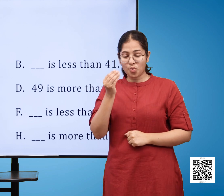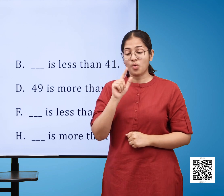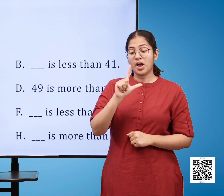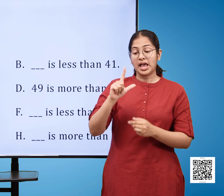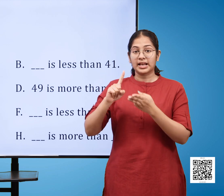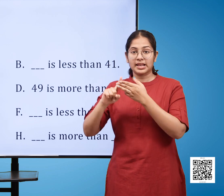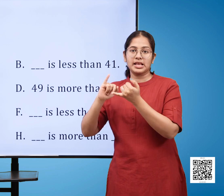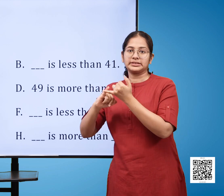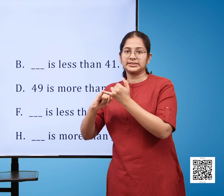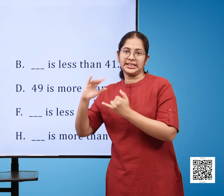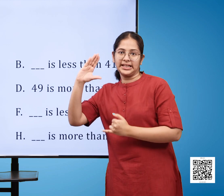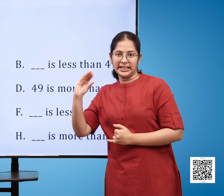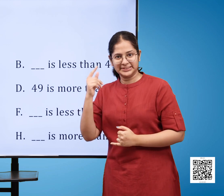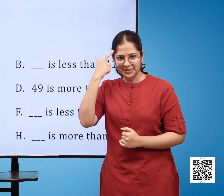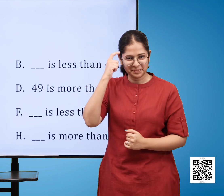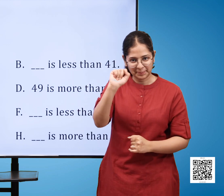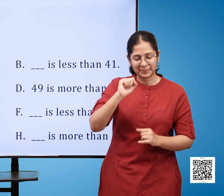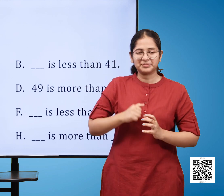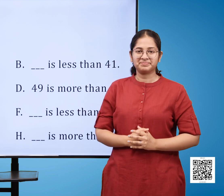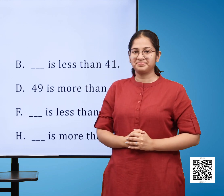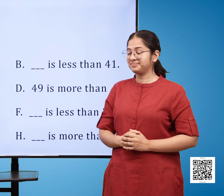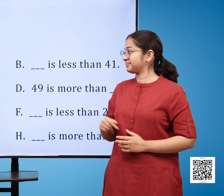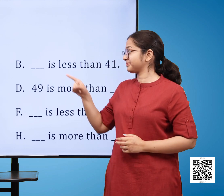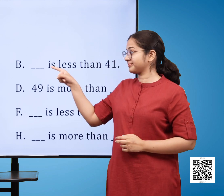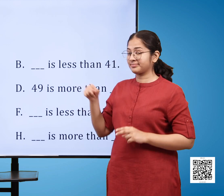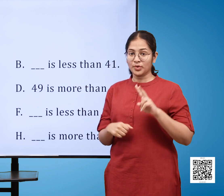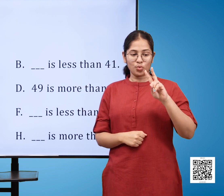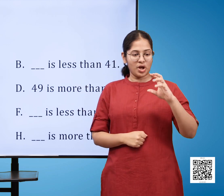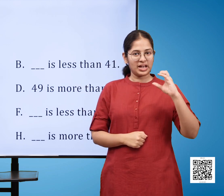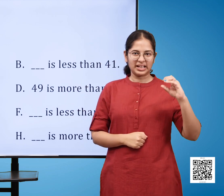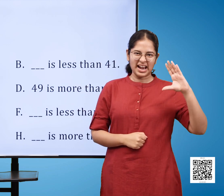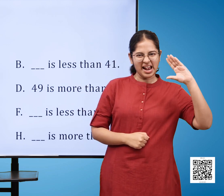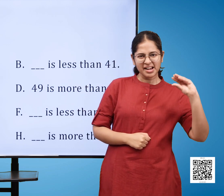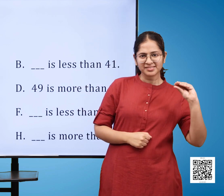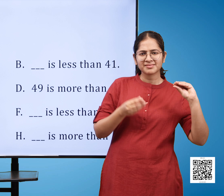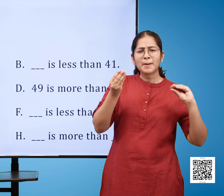the first one has been solved for you a 29 is more than 20